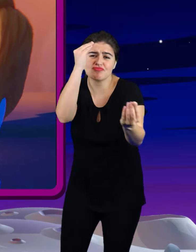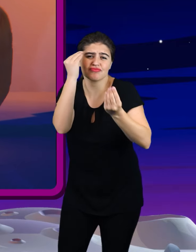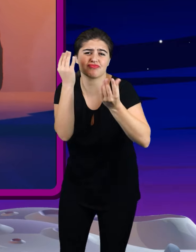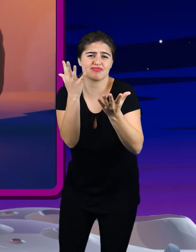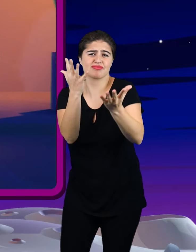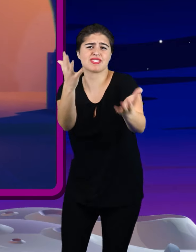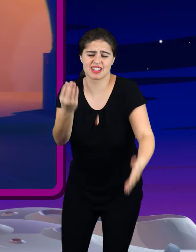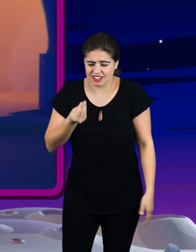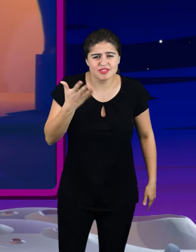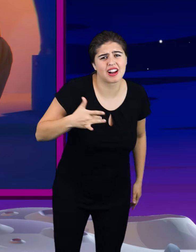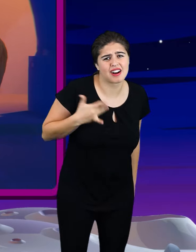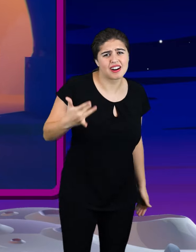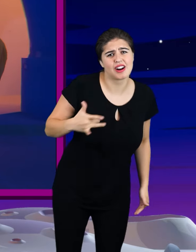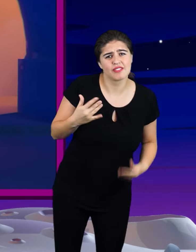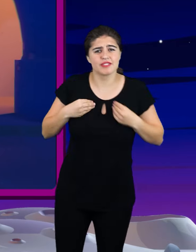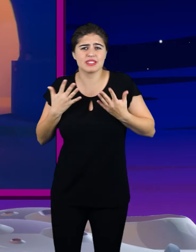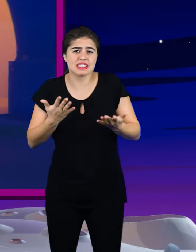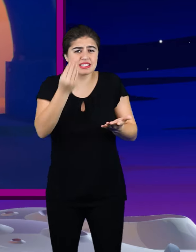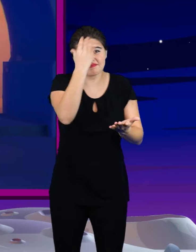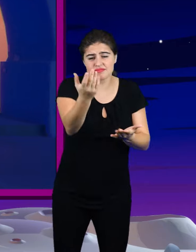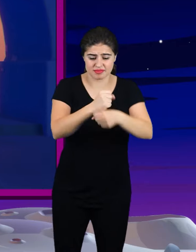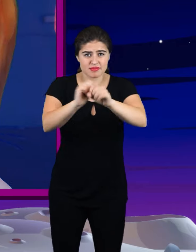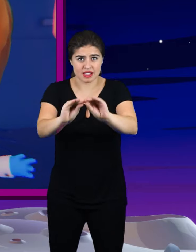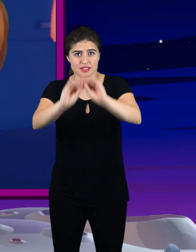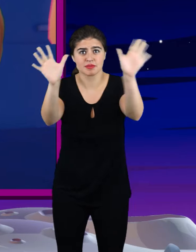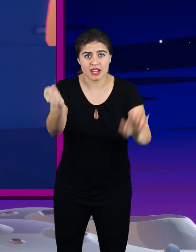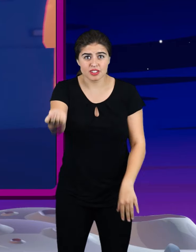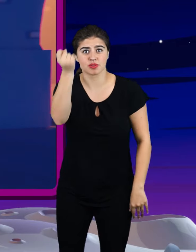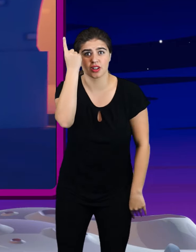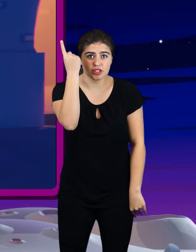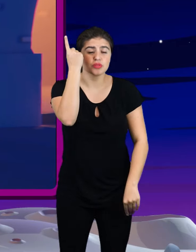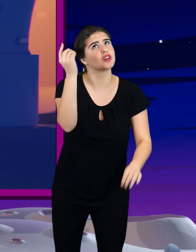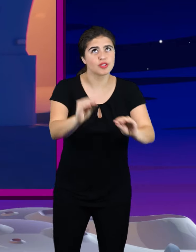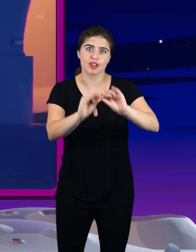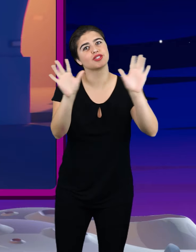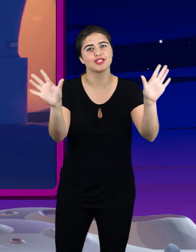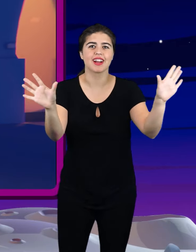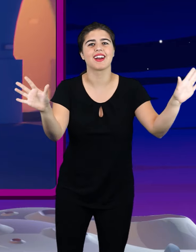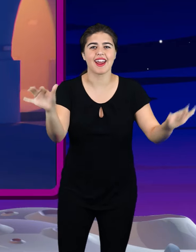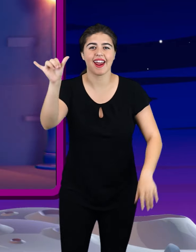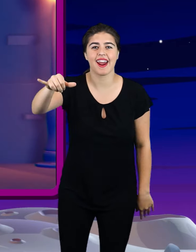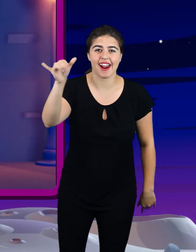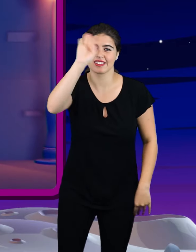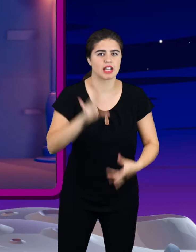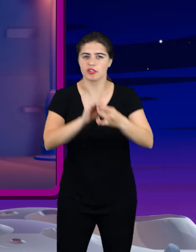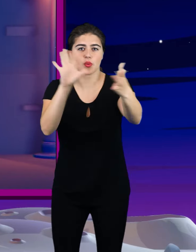wanna tell you how I'm feeling Gotta make you Understand Never gonna give you